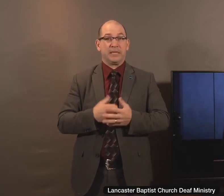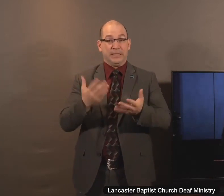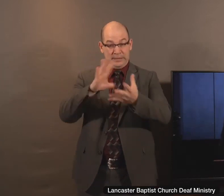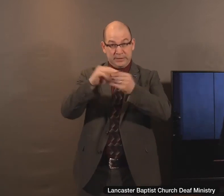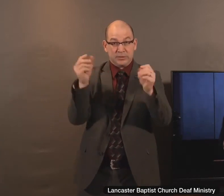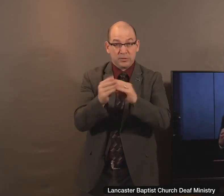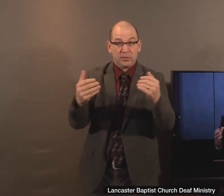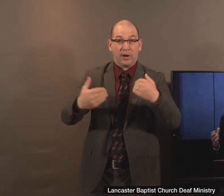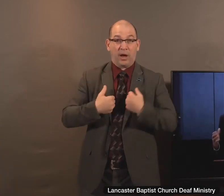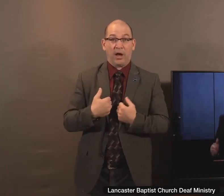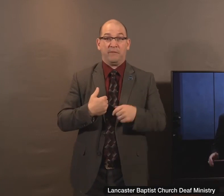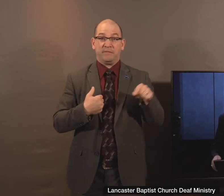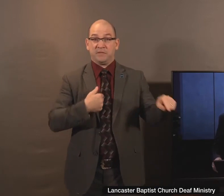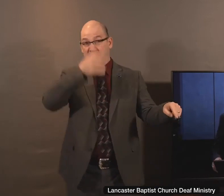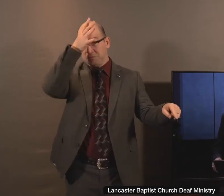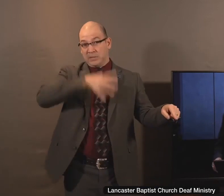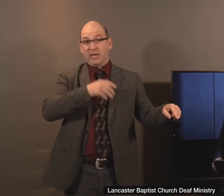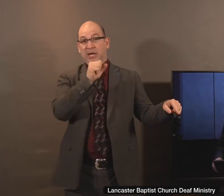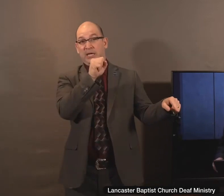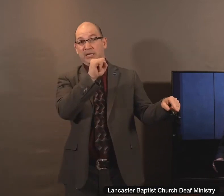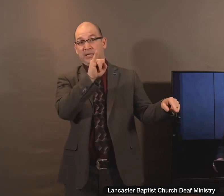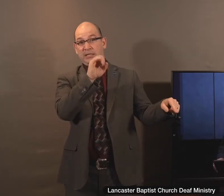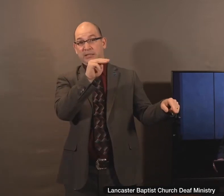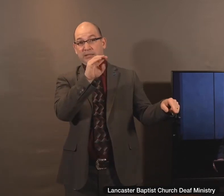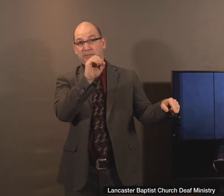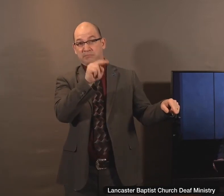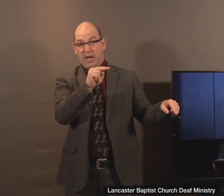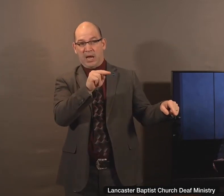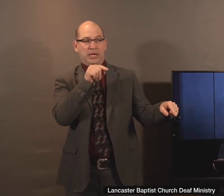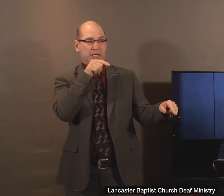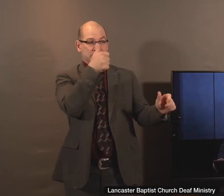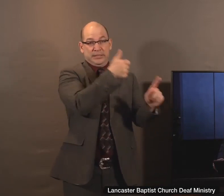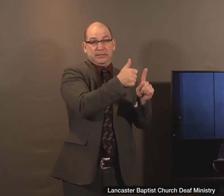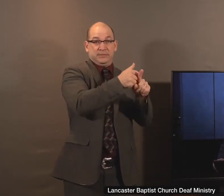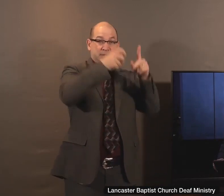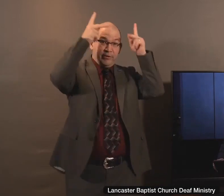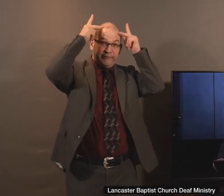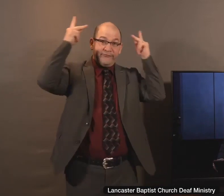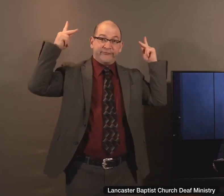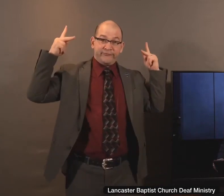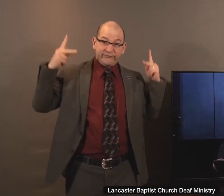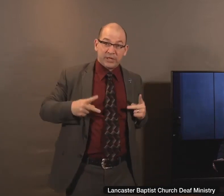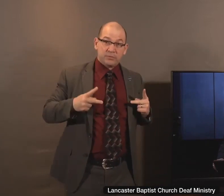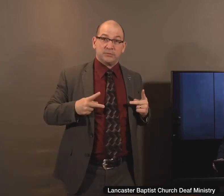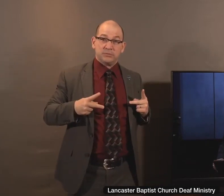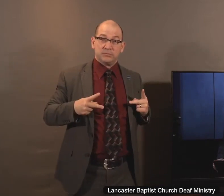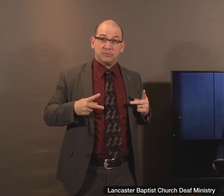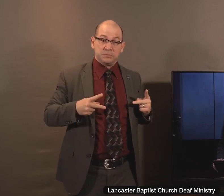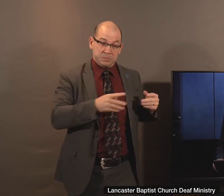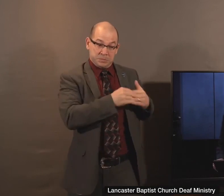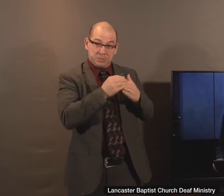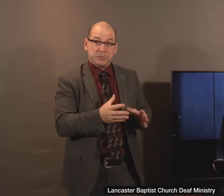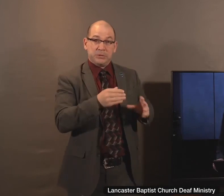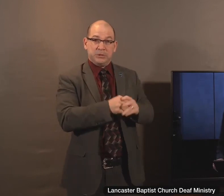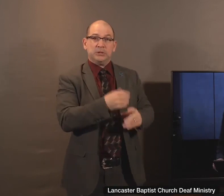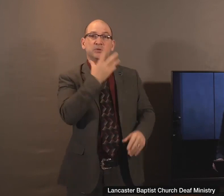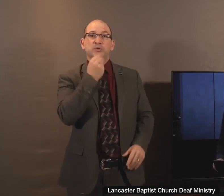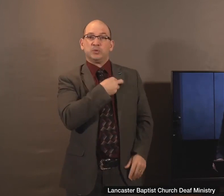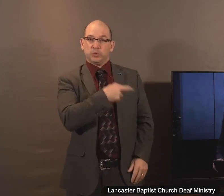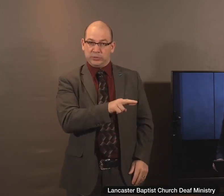He had invited Jesus to come to a meal. And into this same meal walked a woman just off the street.